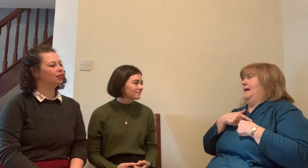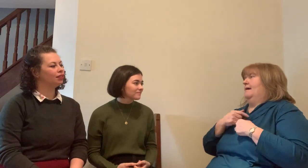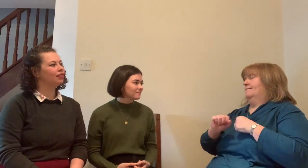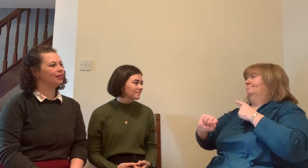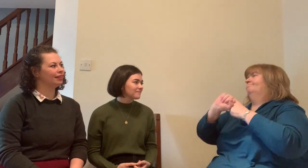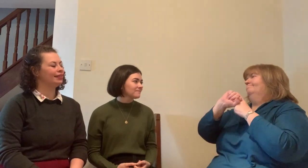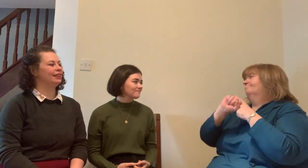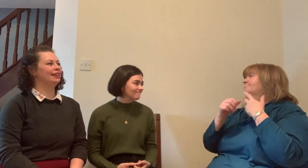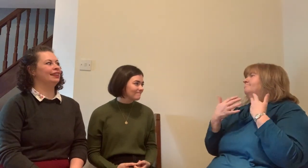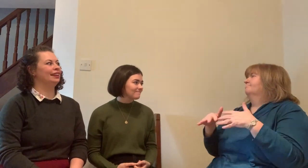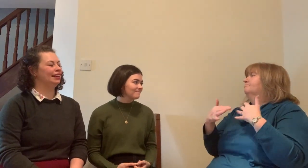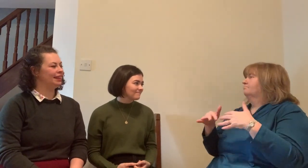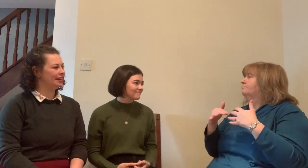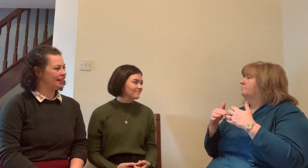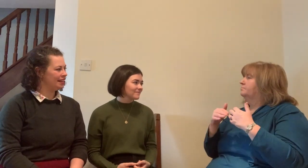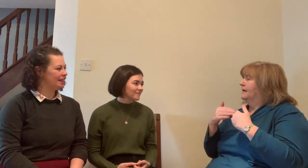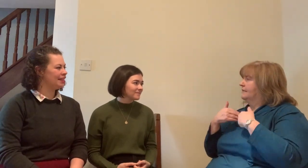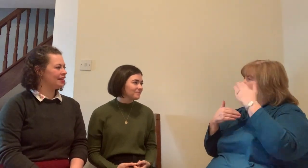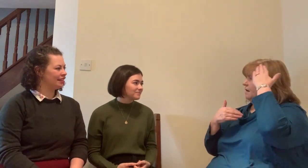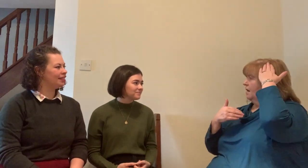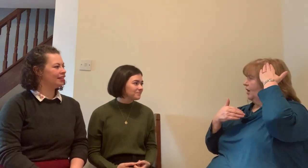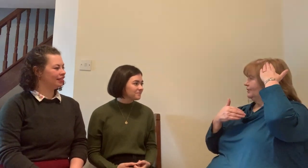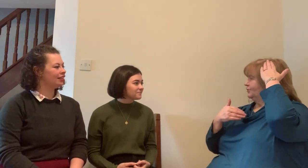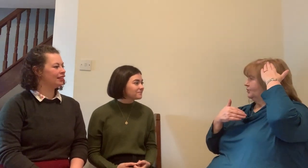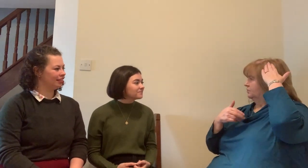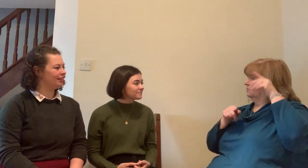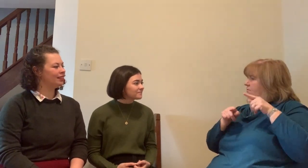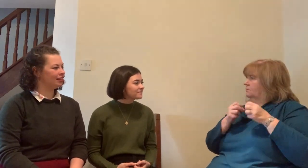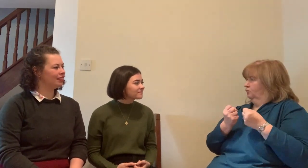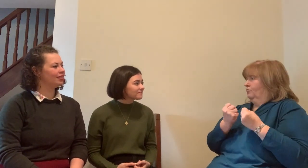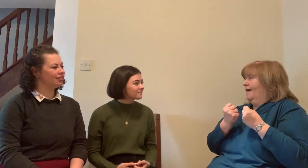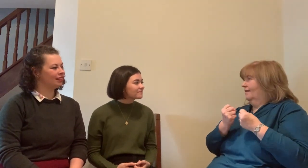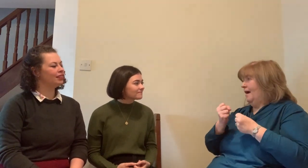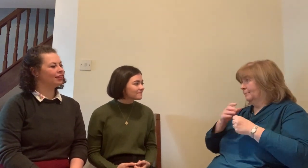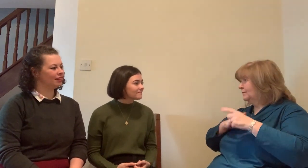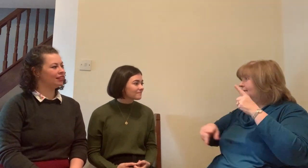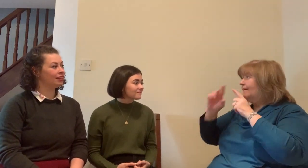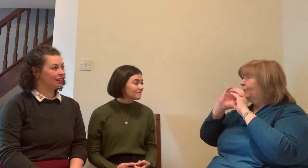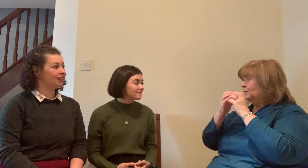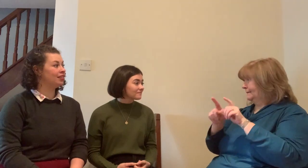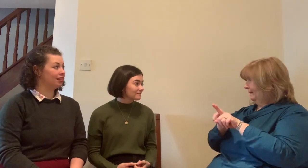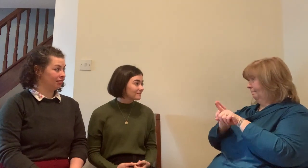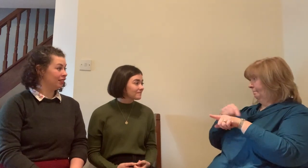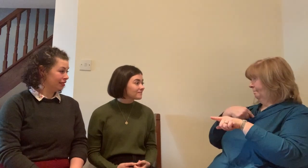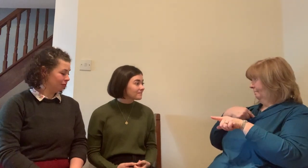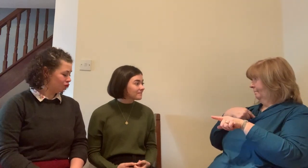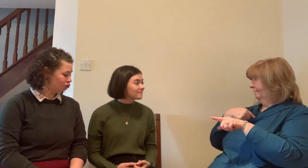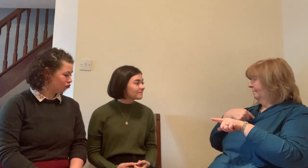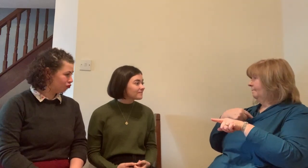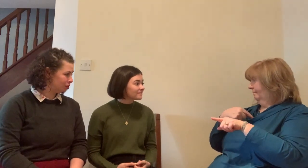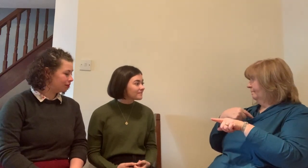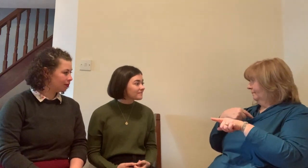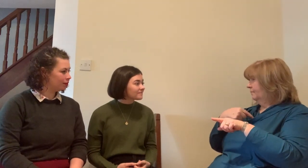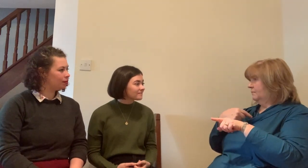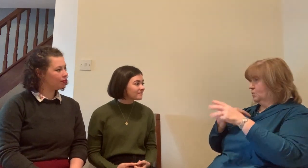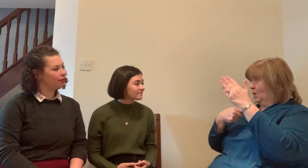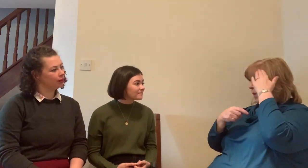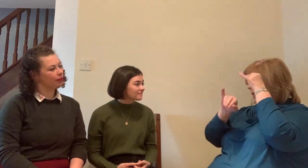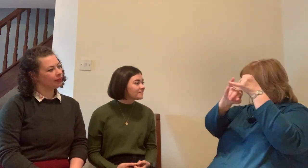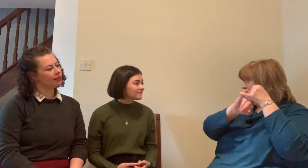need to learn more about how to communicate in this way I need to engage with deaf blind people a lot more I need to really build up